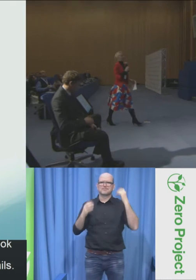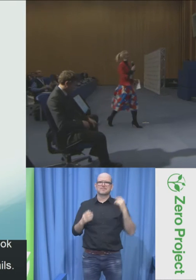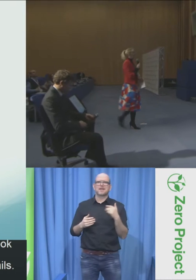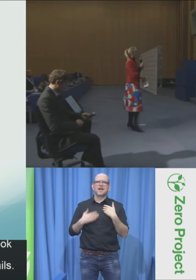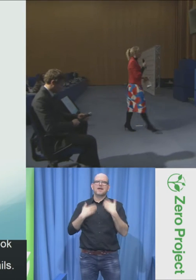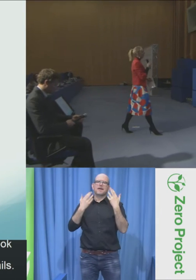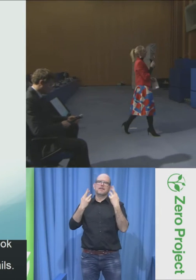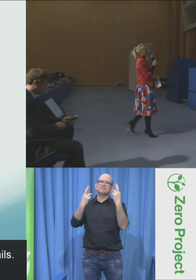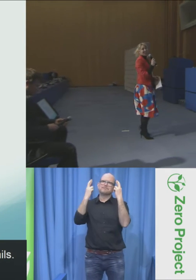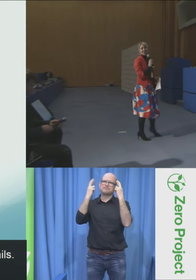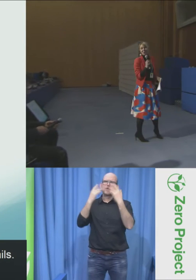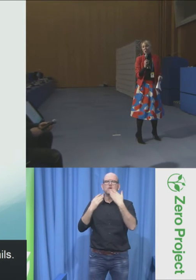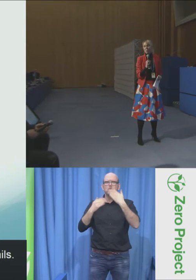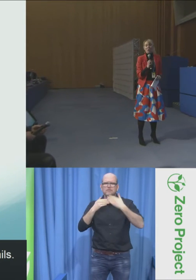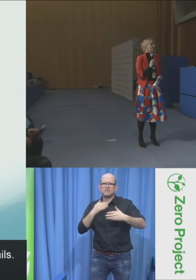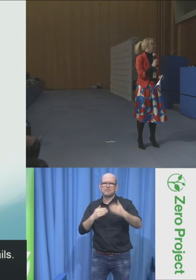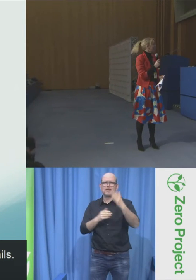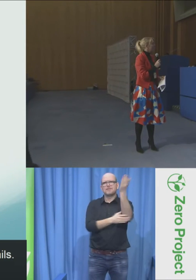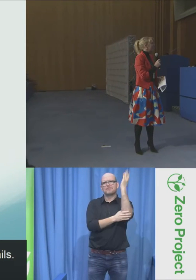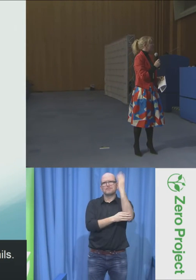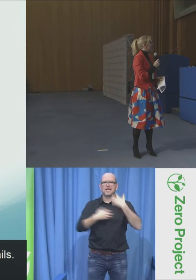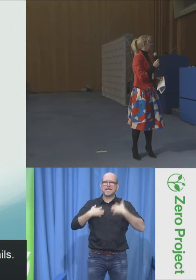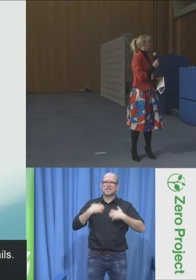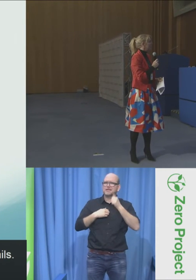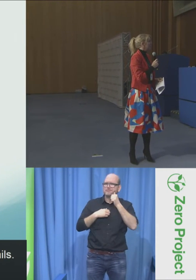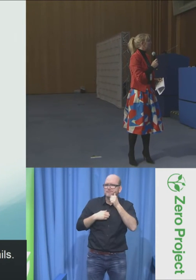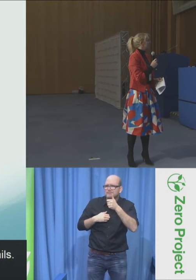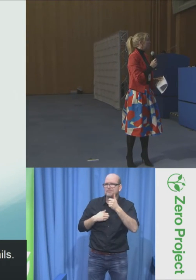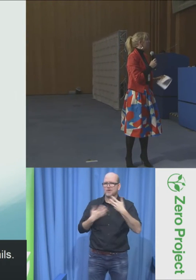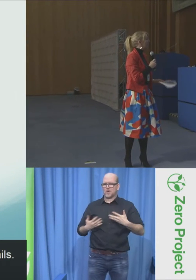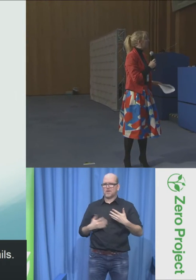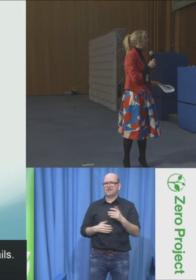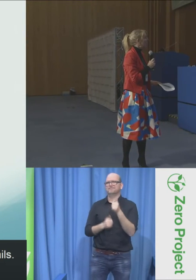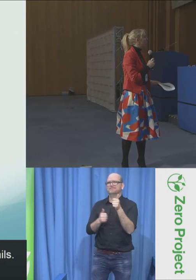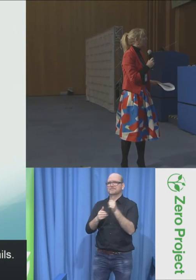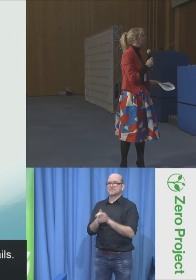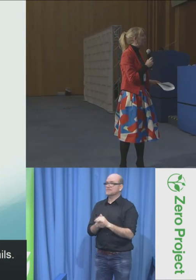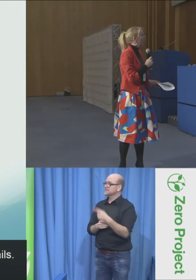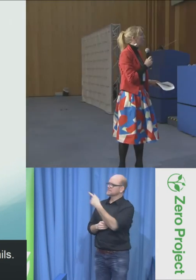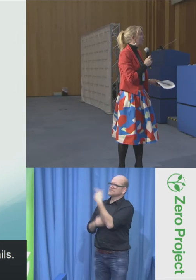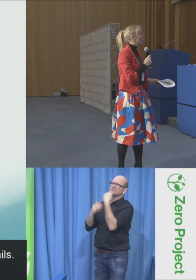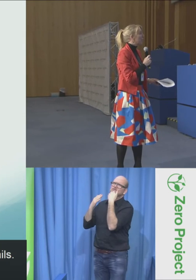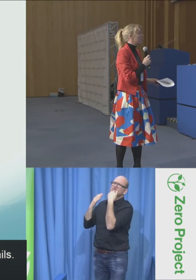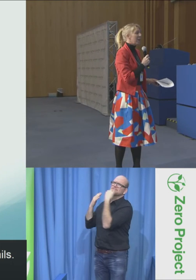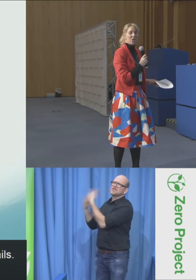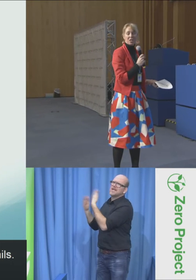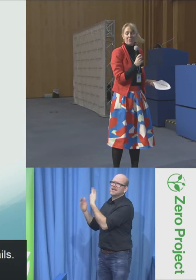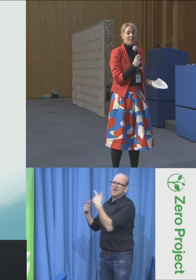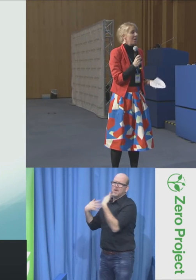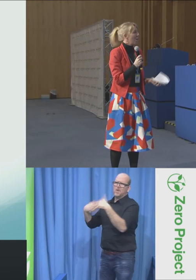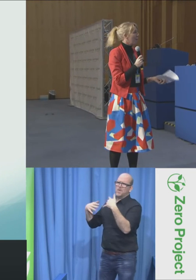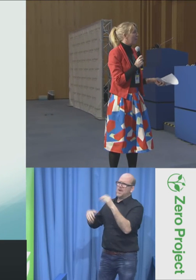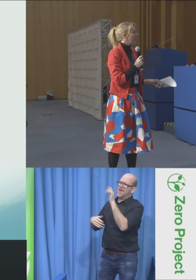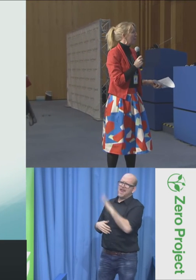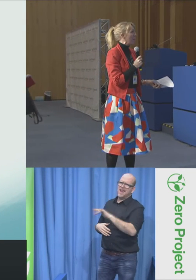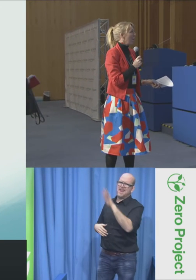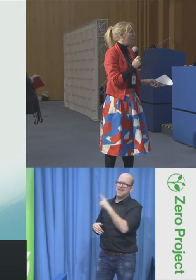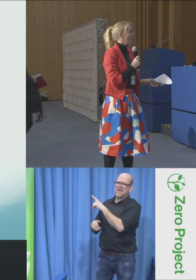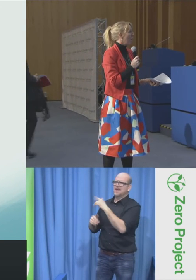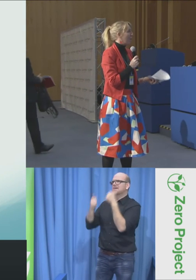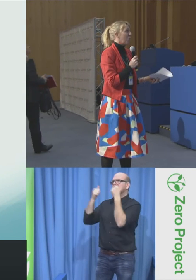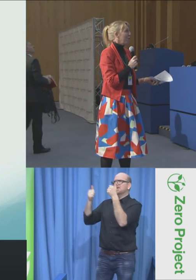Thank you. Thank you so much, Helga. To hear your, the frustration of